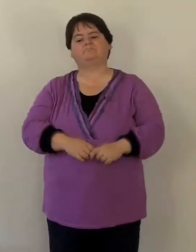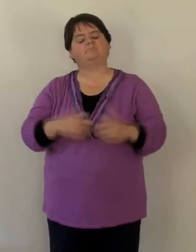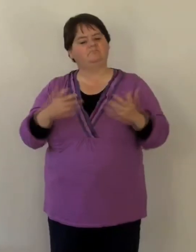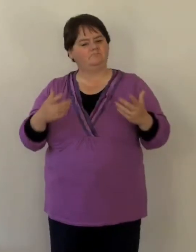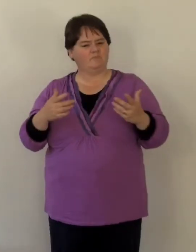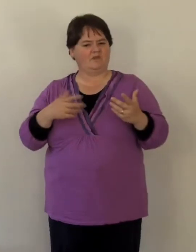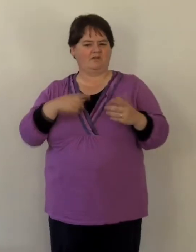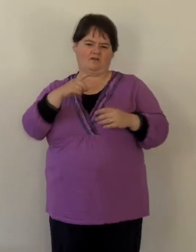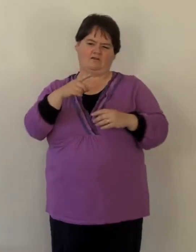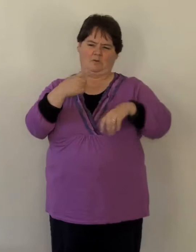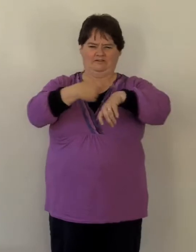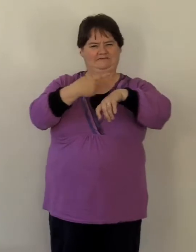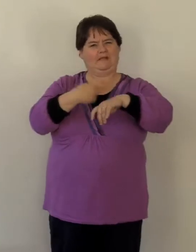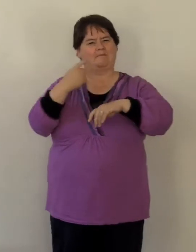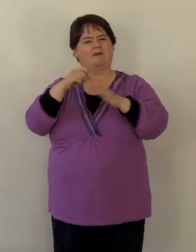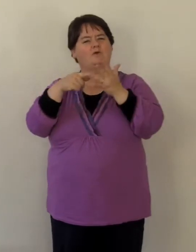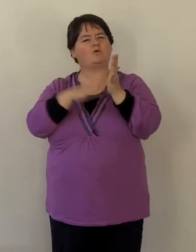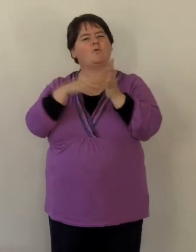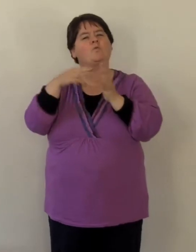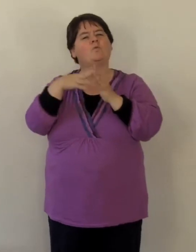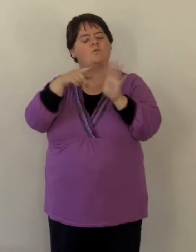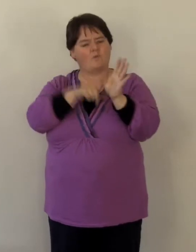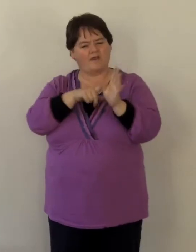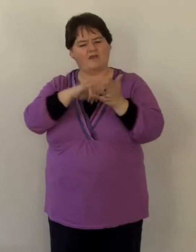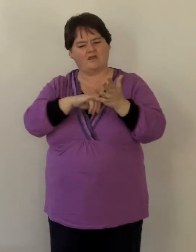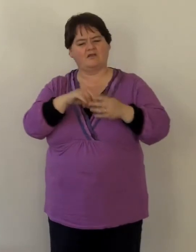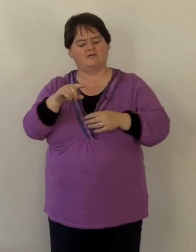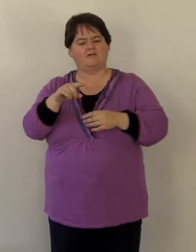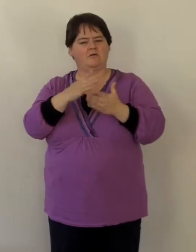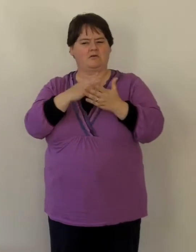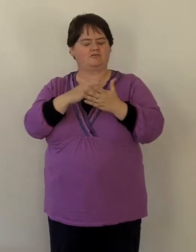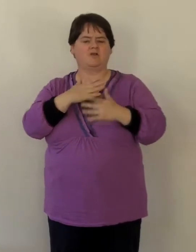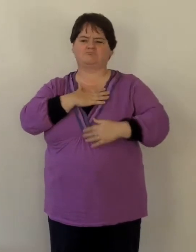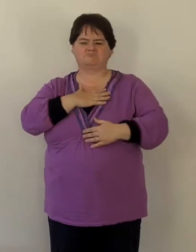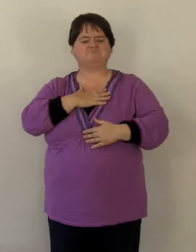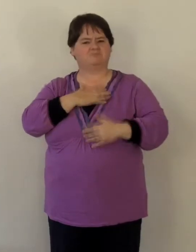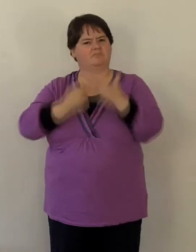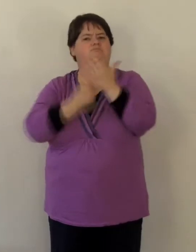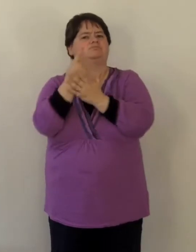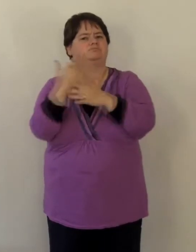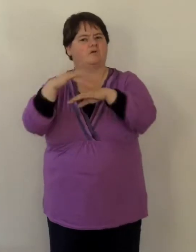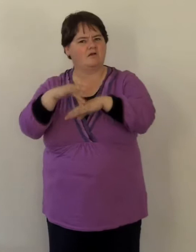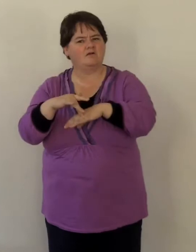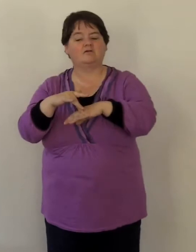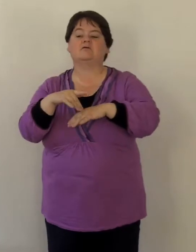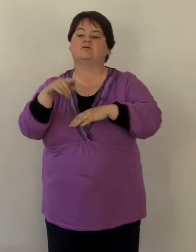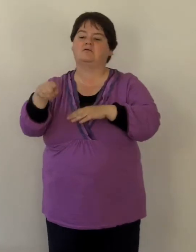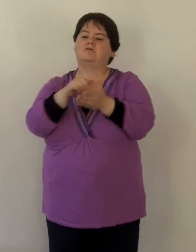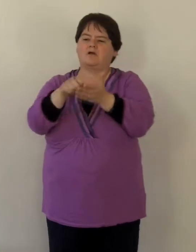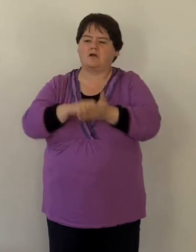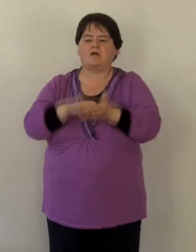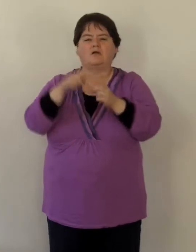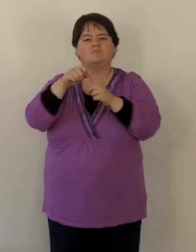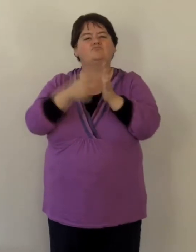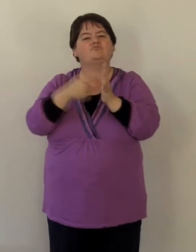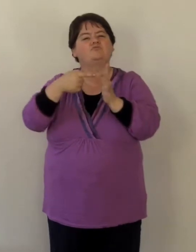Time in the Conways is a kind of extraordinary play. It falls in amongst, as I say, the time plays of G.B. Priestley, when he